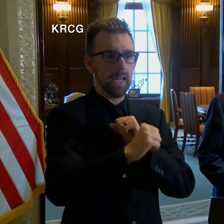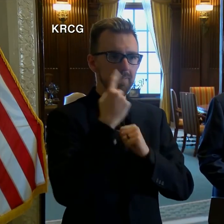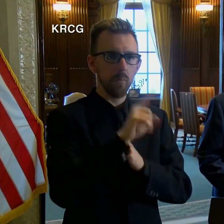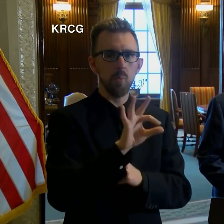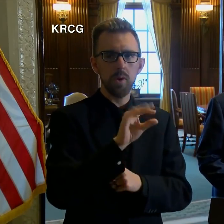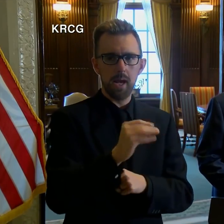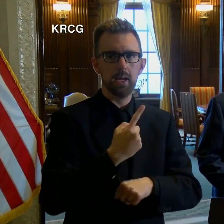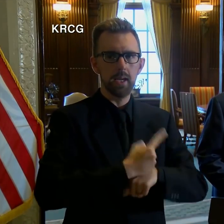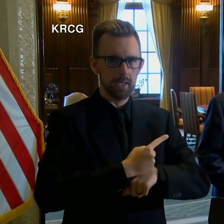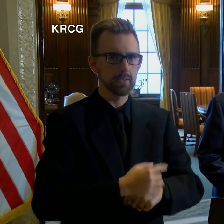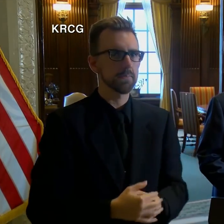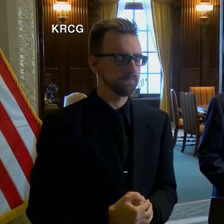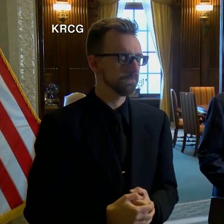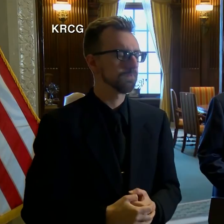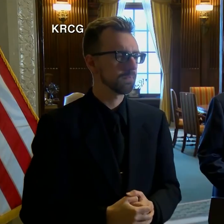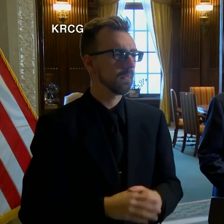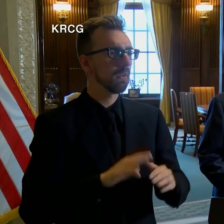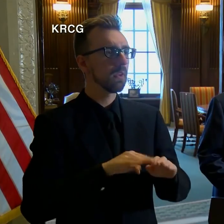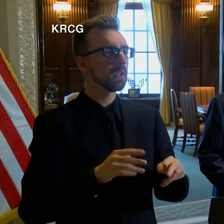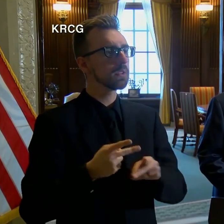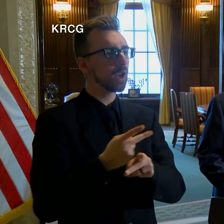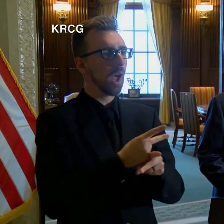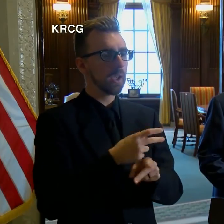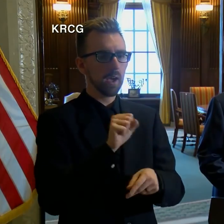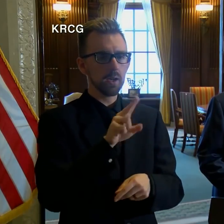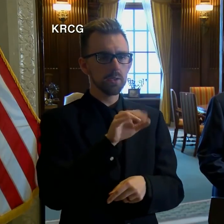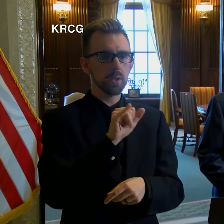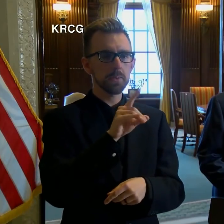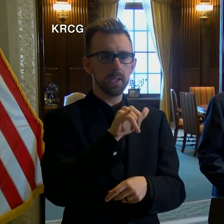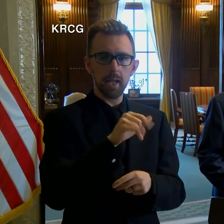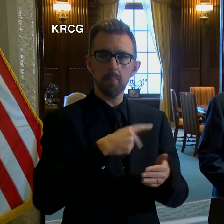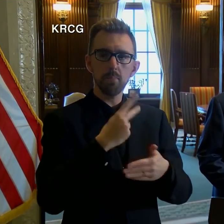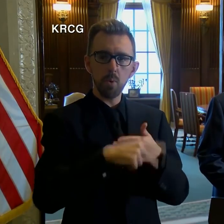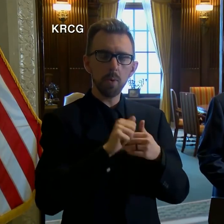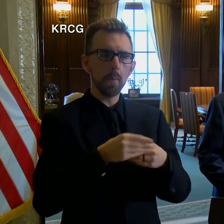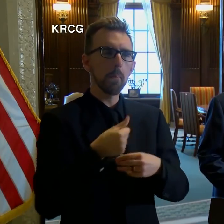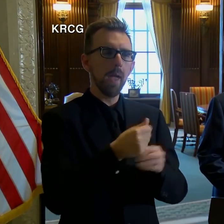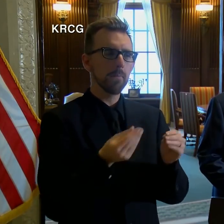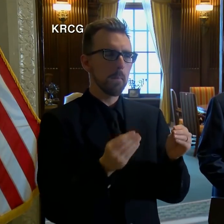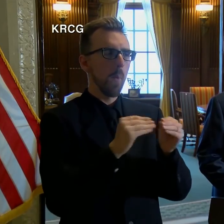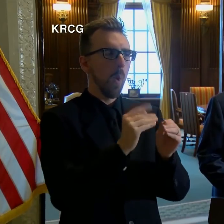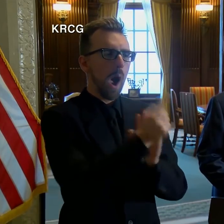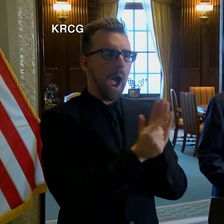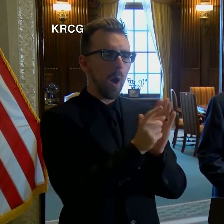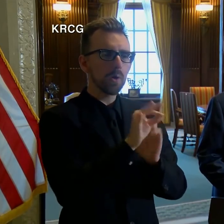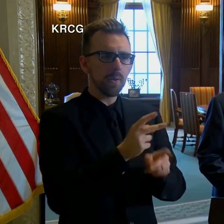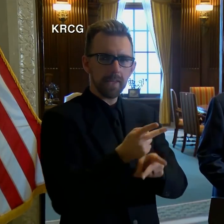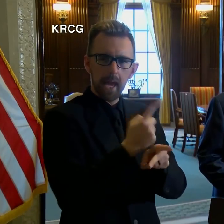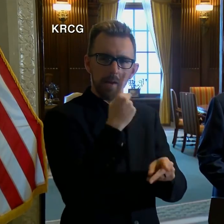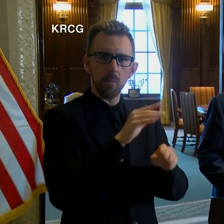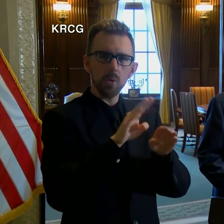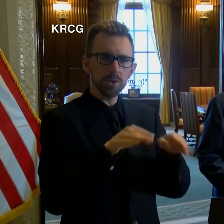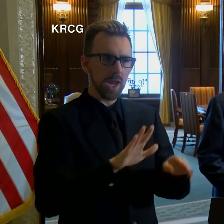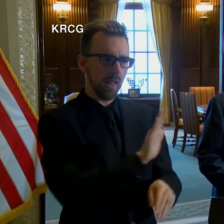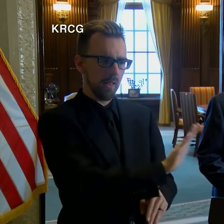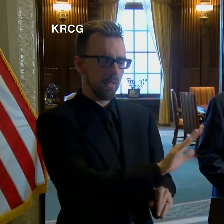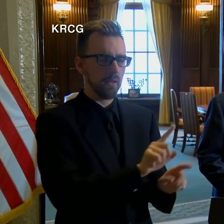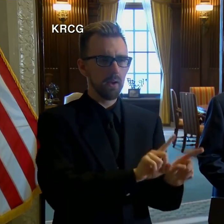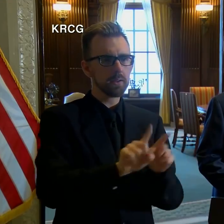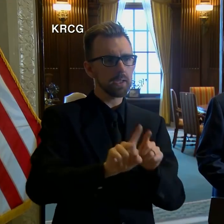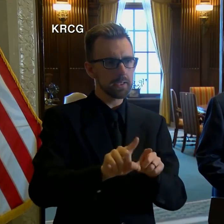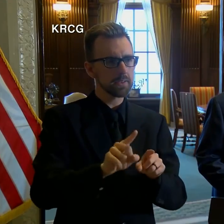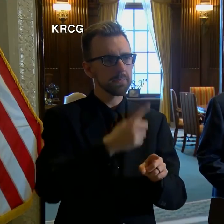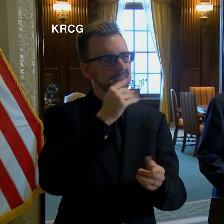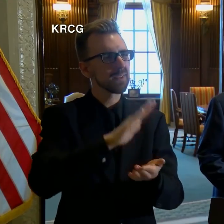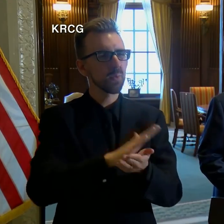days. The child care subsidy program can pay for additional hours of care for a child's attendance due